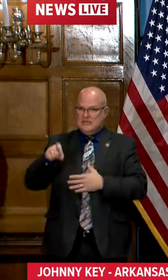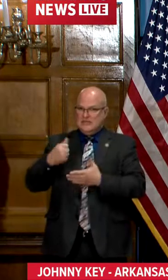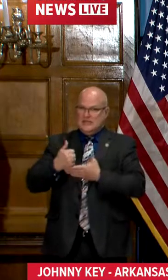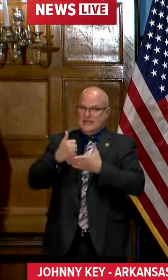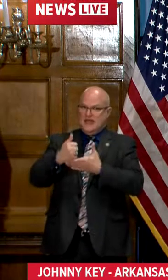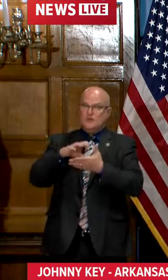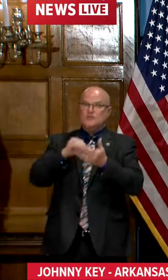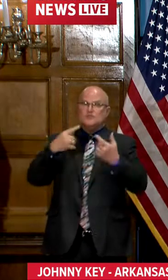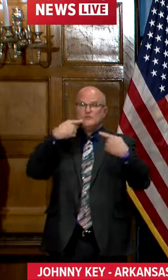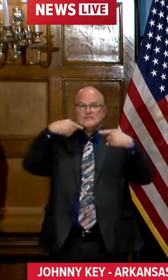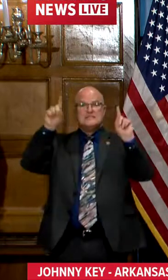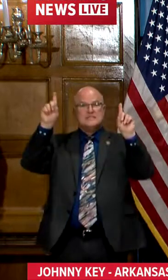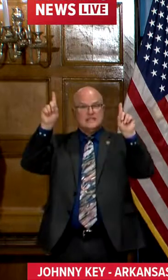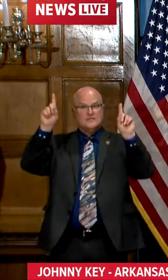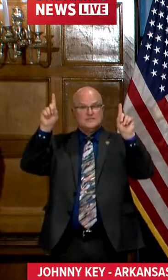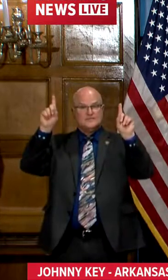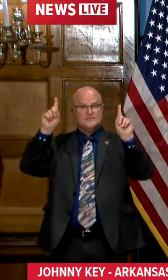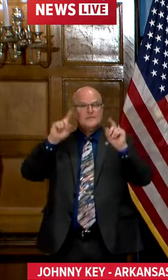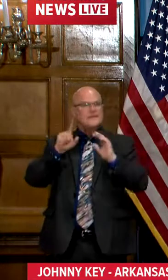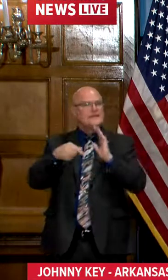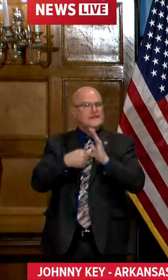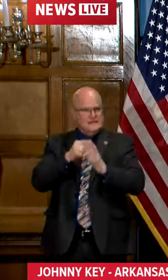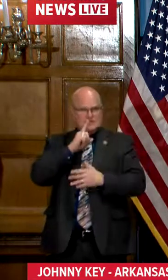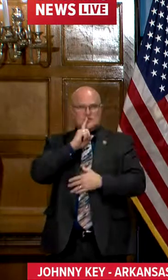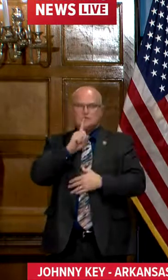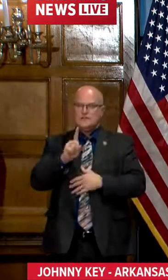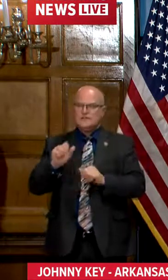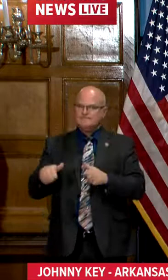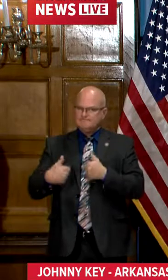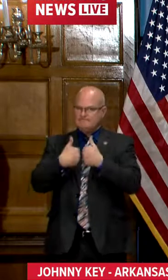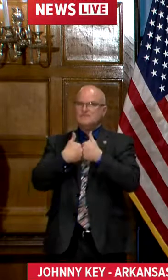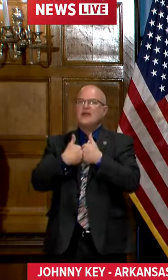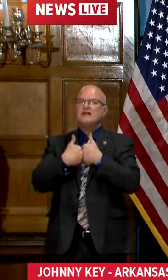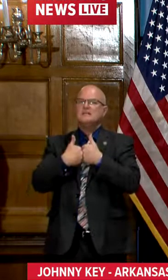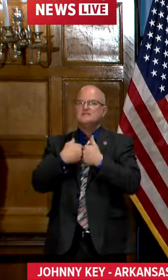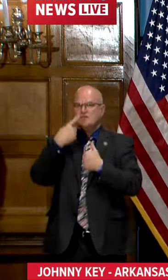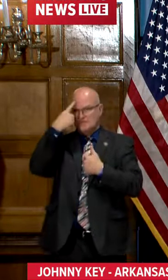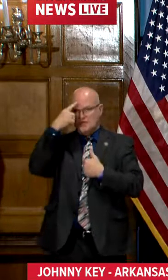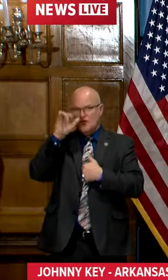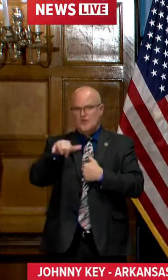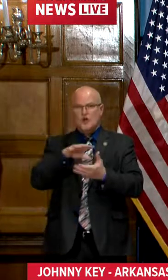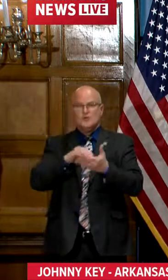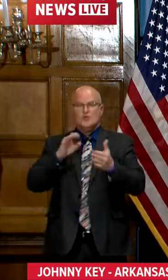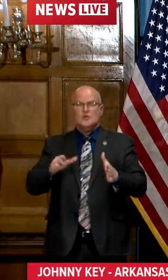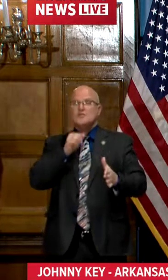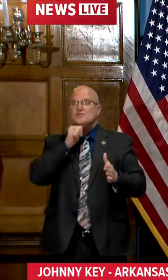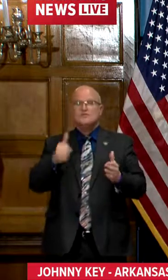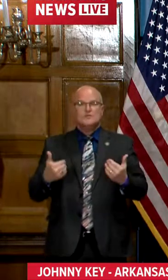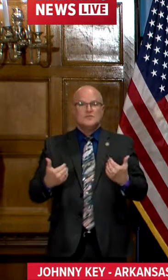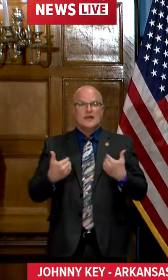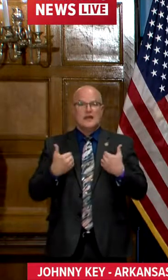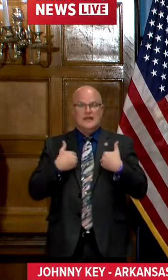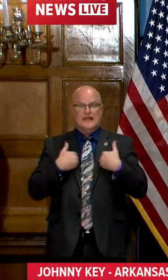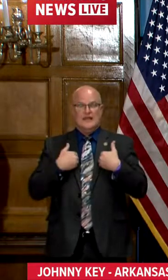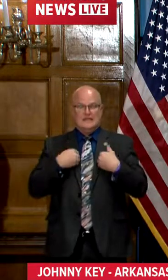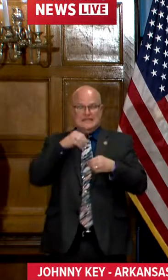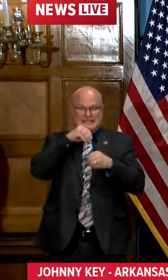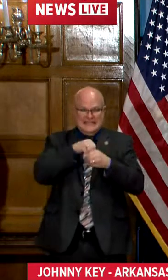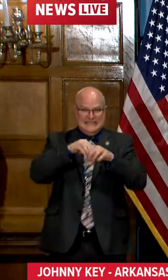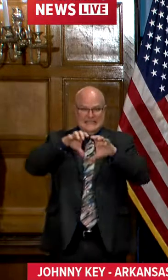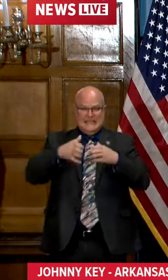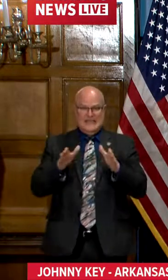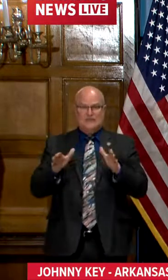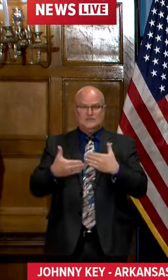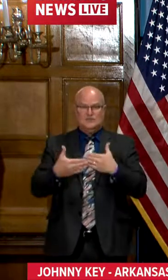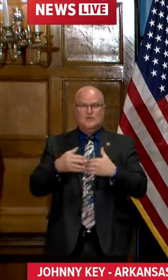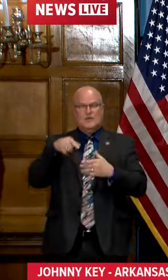help students be successful this has really been a challenge to us for those students that do not come to school that do not come